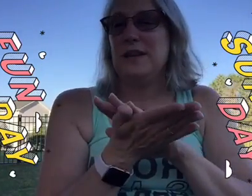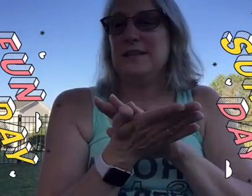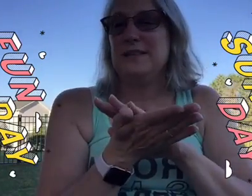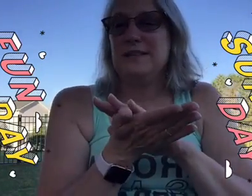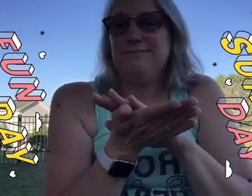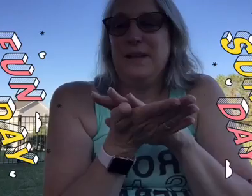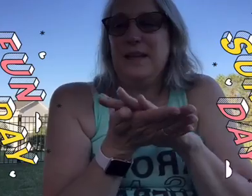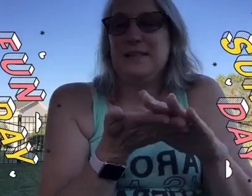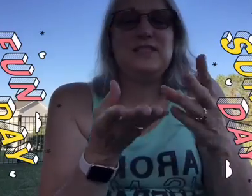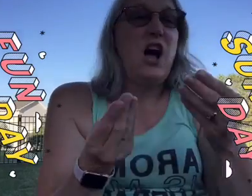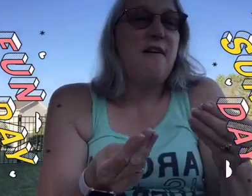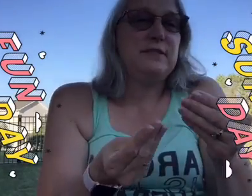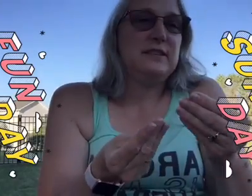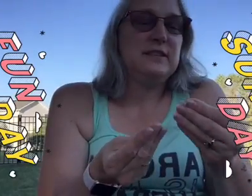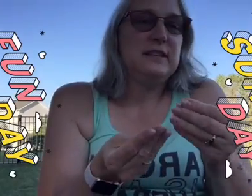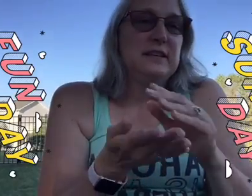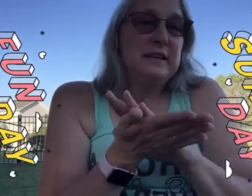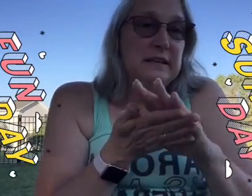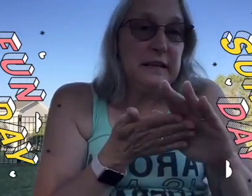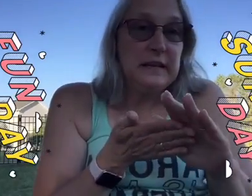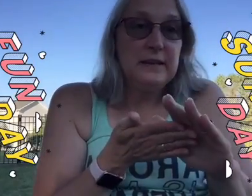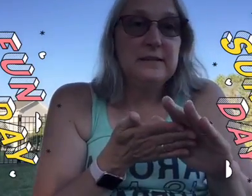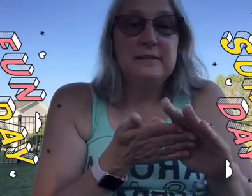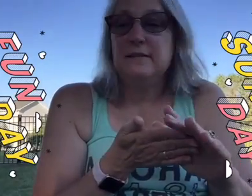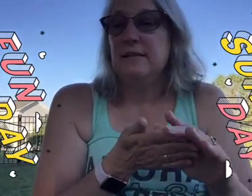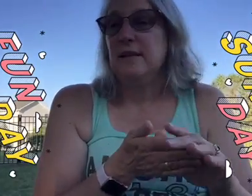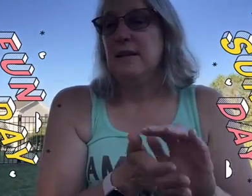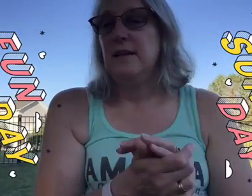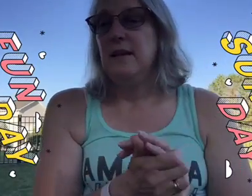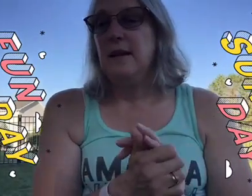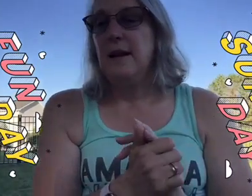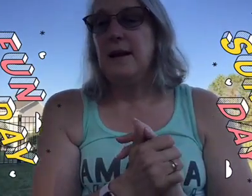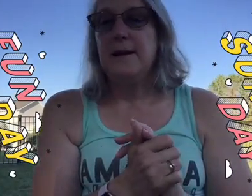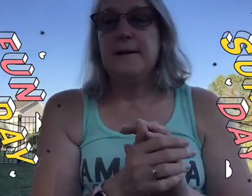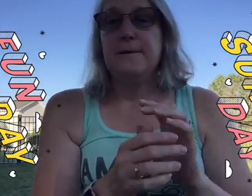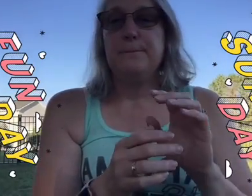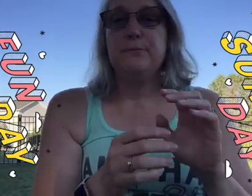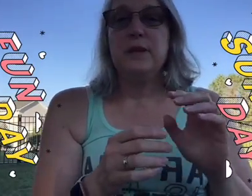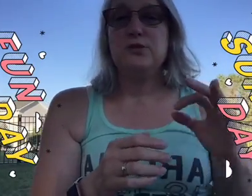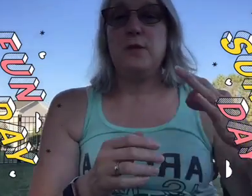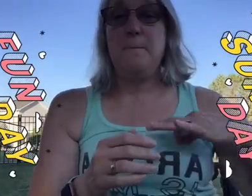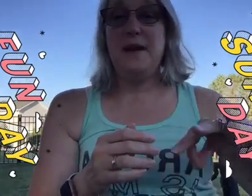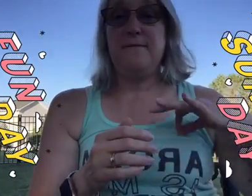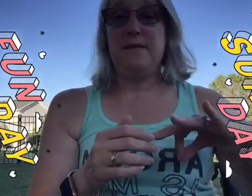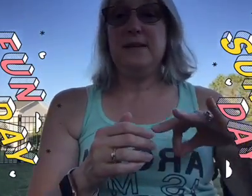nice soft clean clean so the benefits